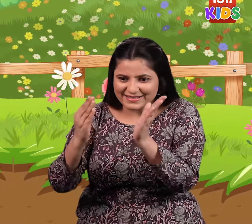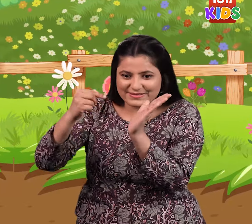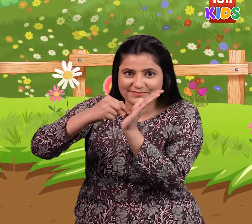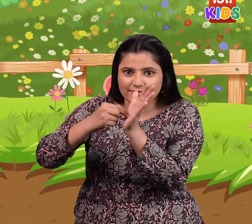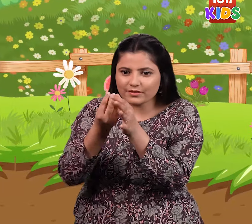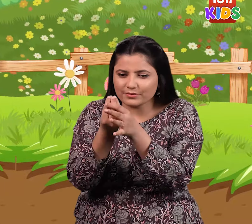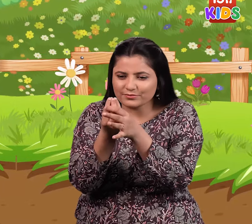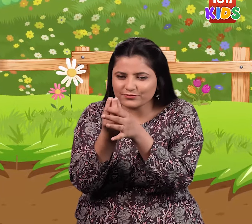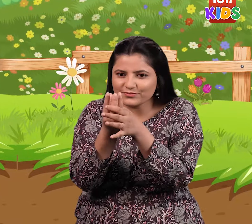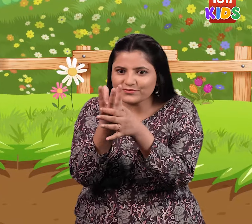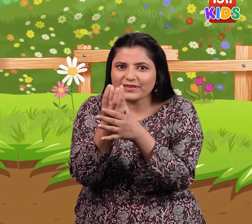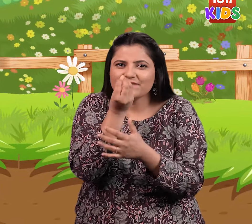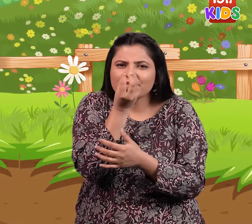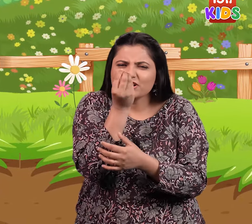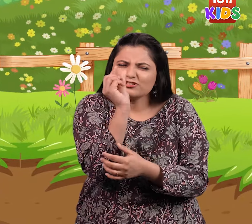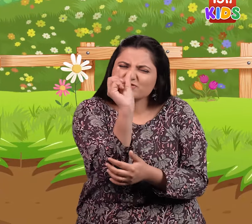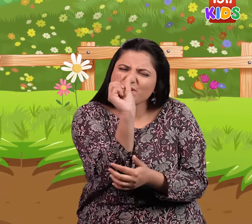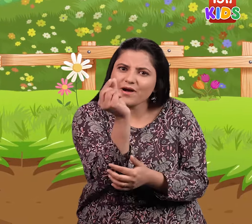flower, Just like the rest of the plants.